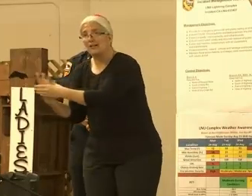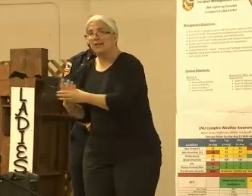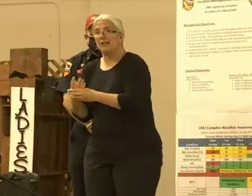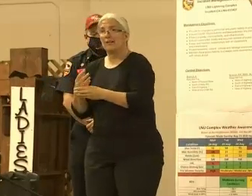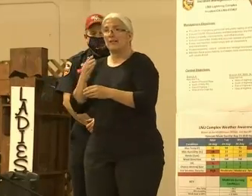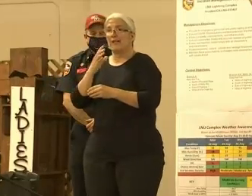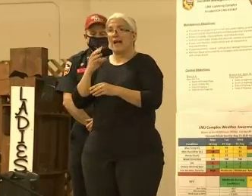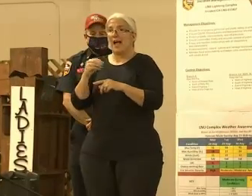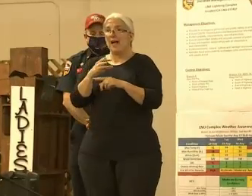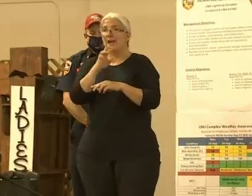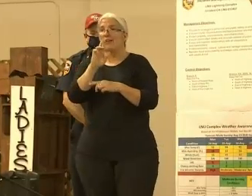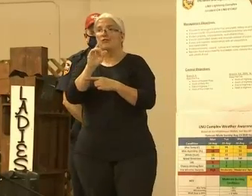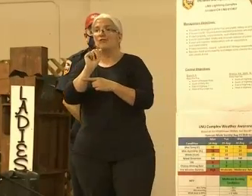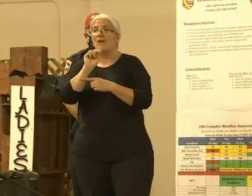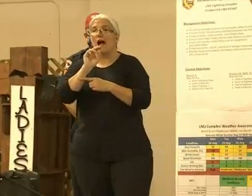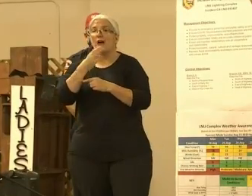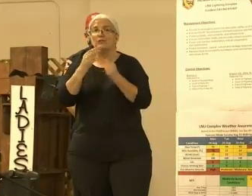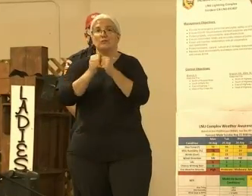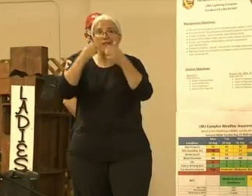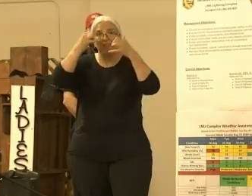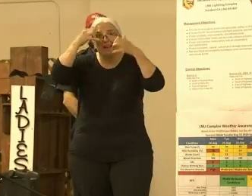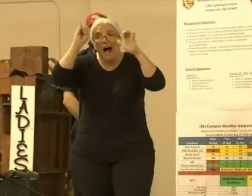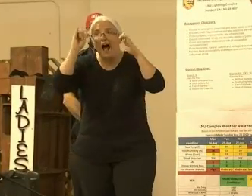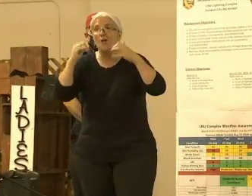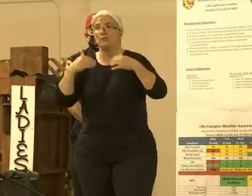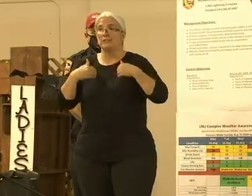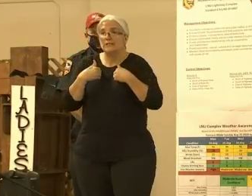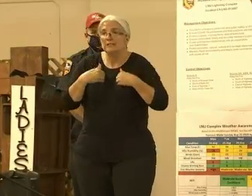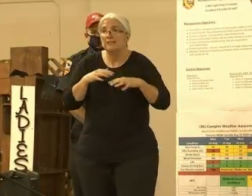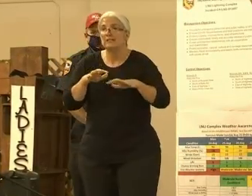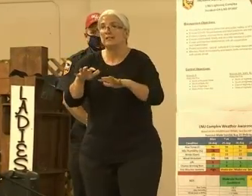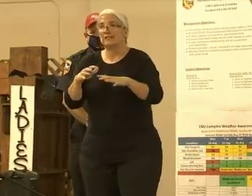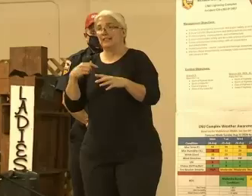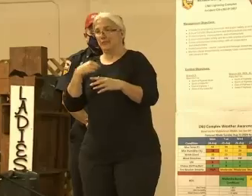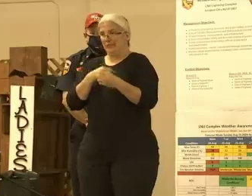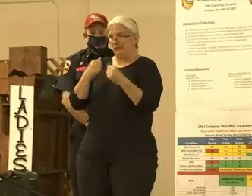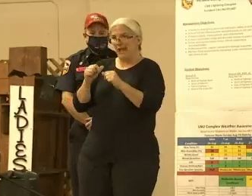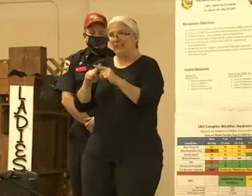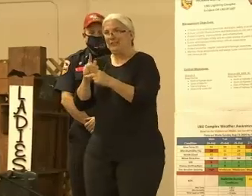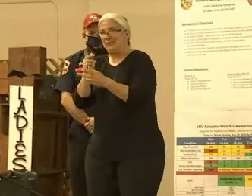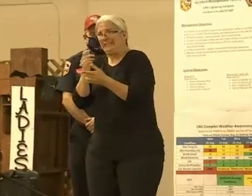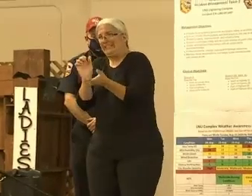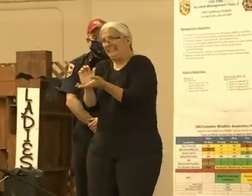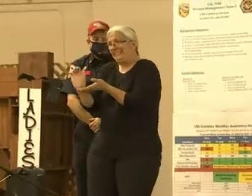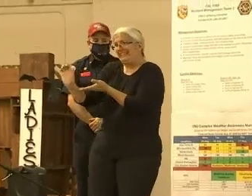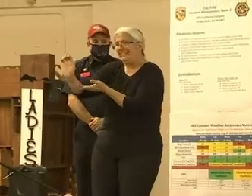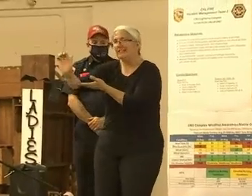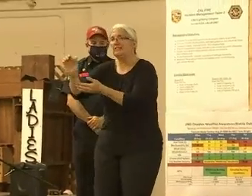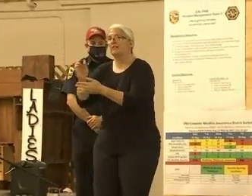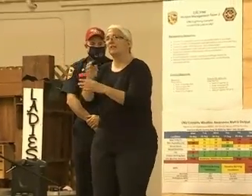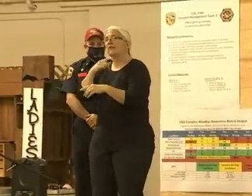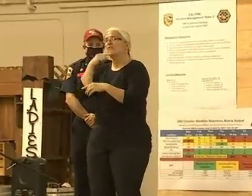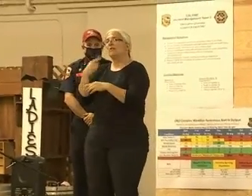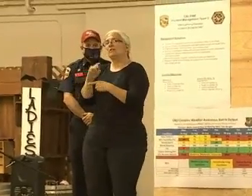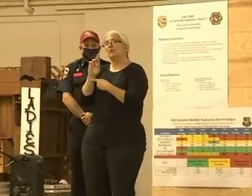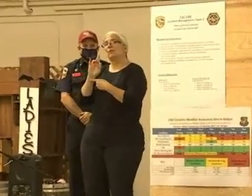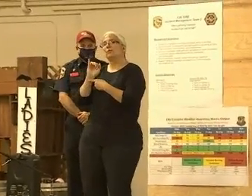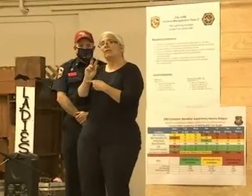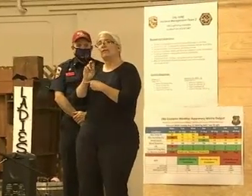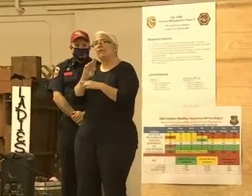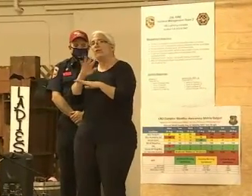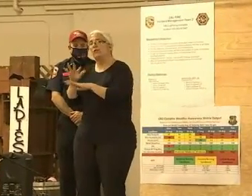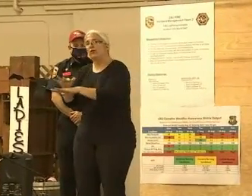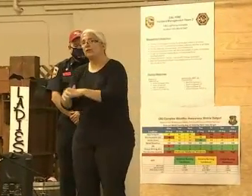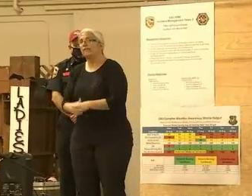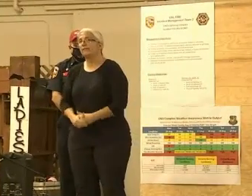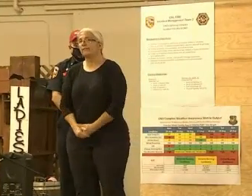and keep it from moving any further in the direction of the Russian River. Starting on the south end of the east zone, working from